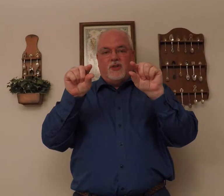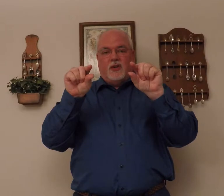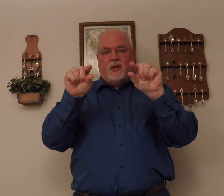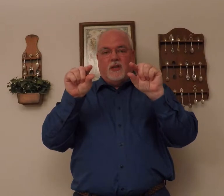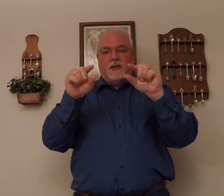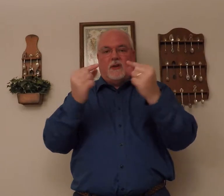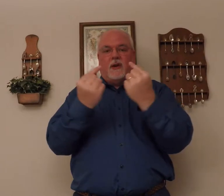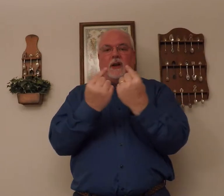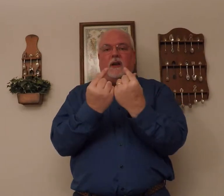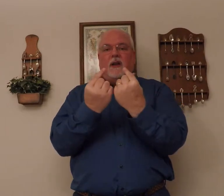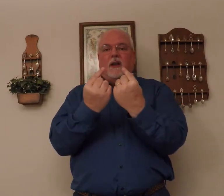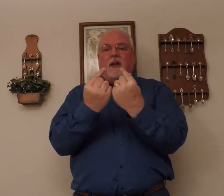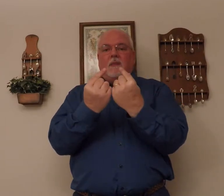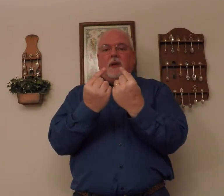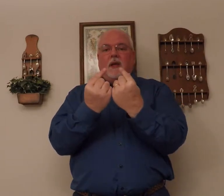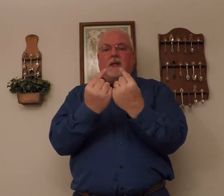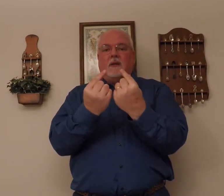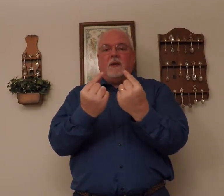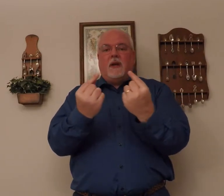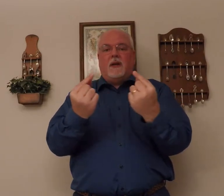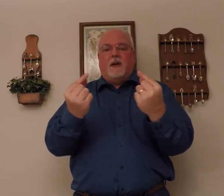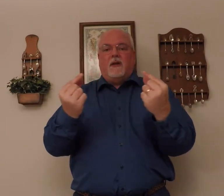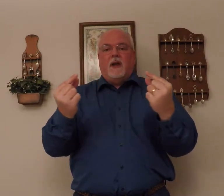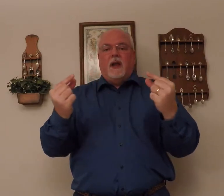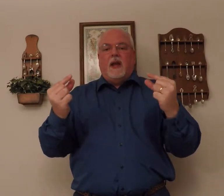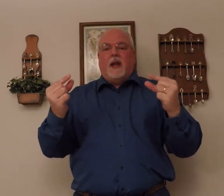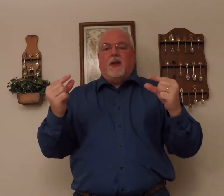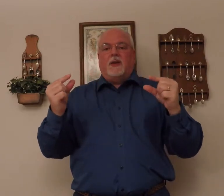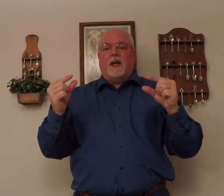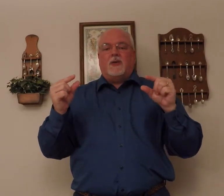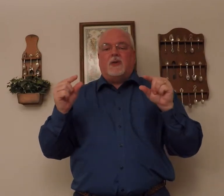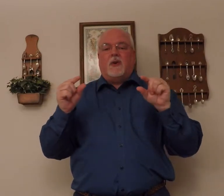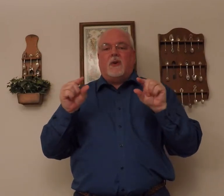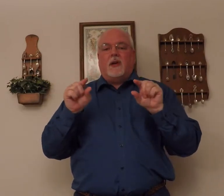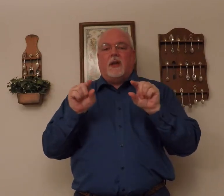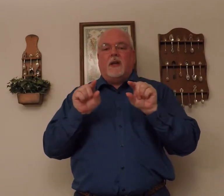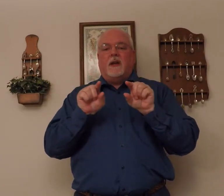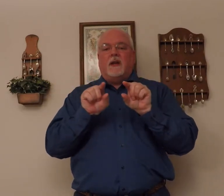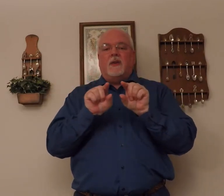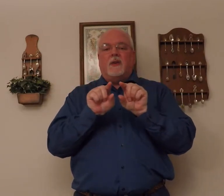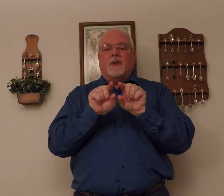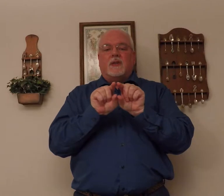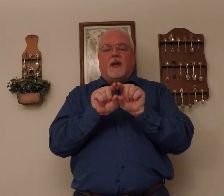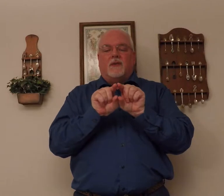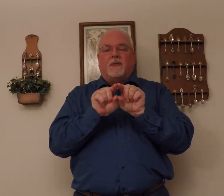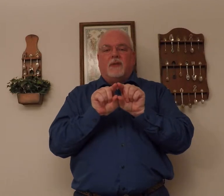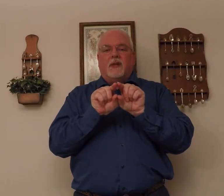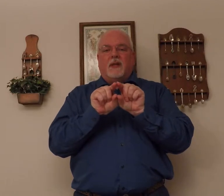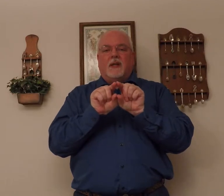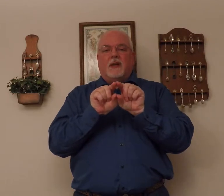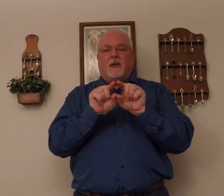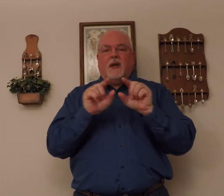G's. All right. Pinkies turning out here. And you just kind of circle it in to yourself. Okay.